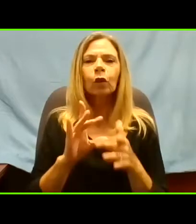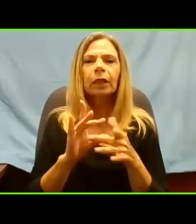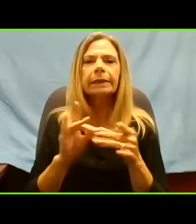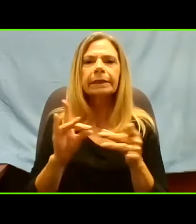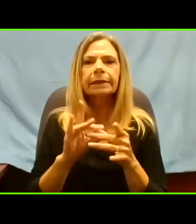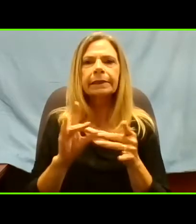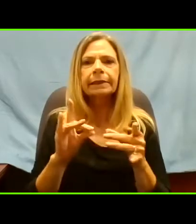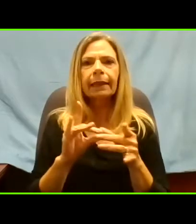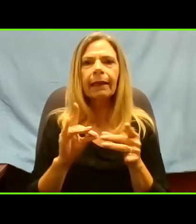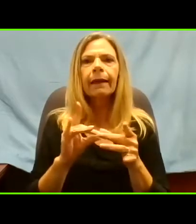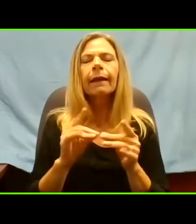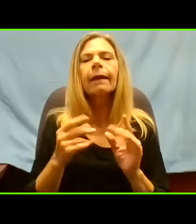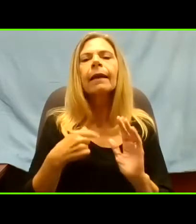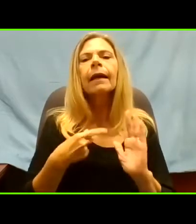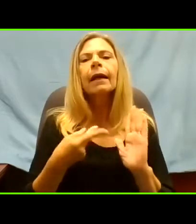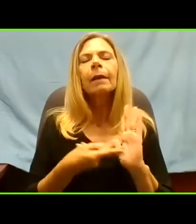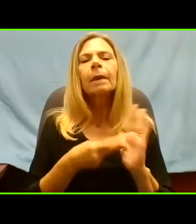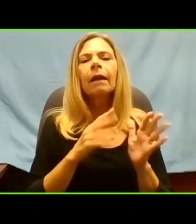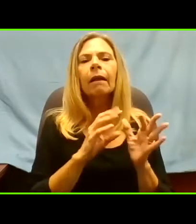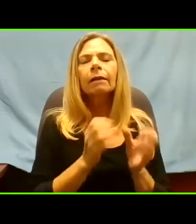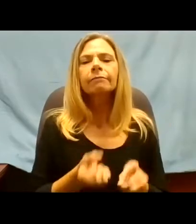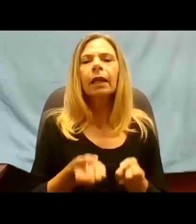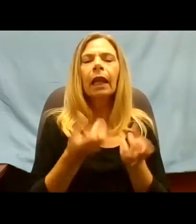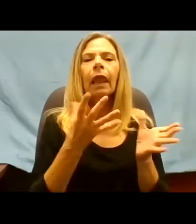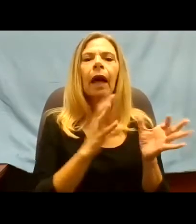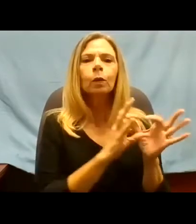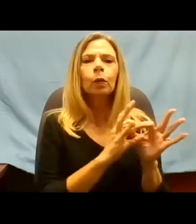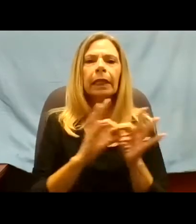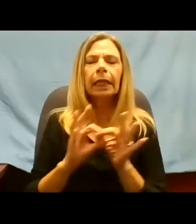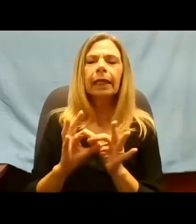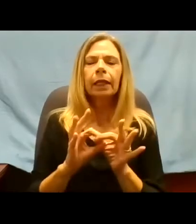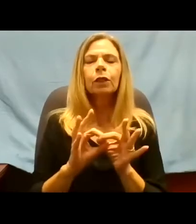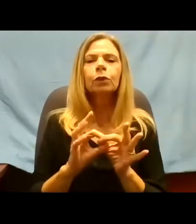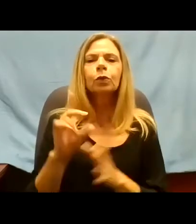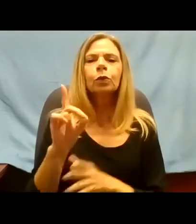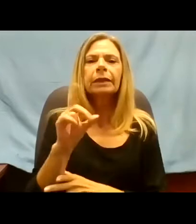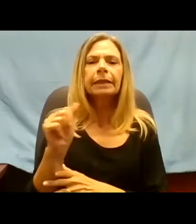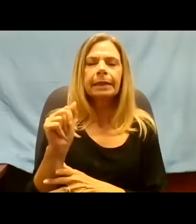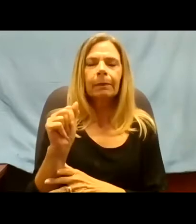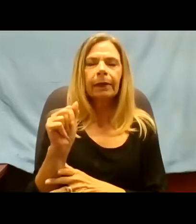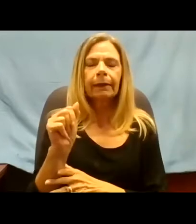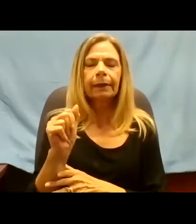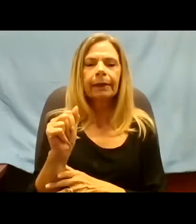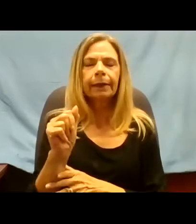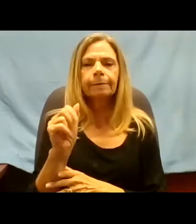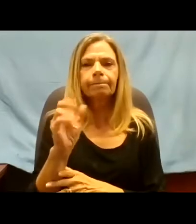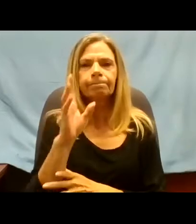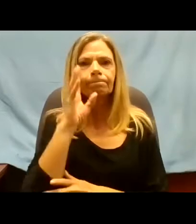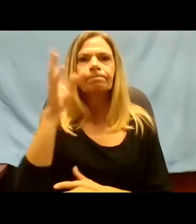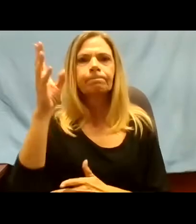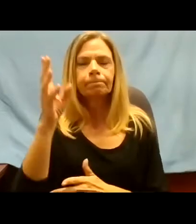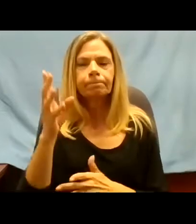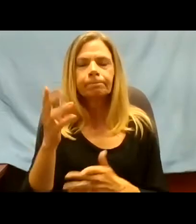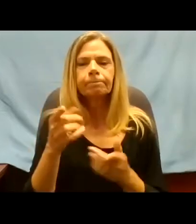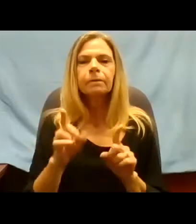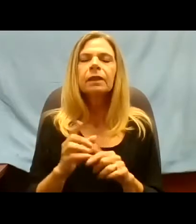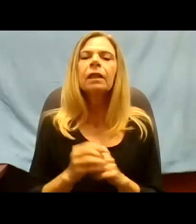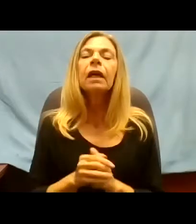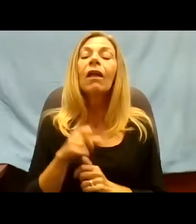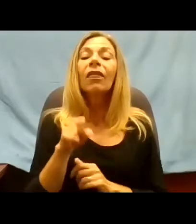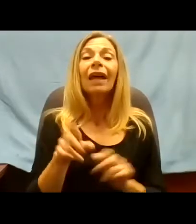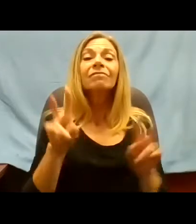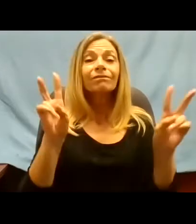lot to the disability movement. Maybe you've heard it before. It said, if you want